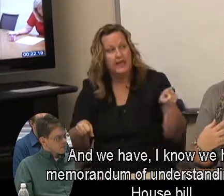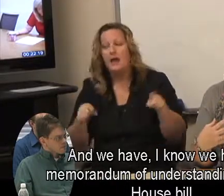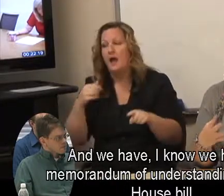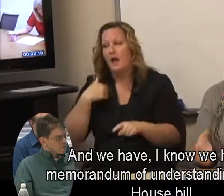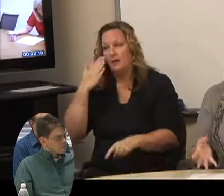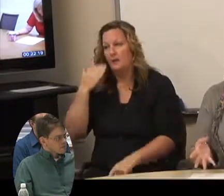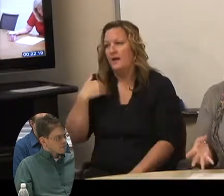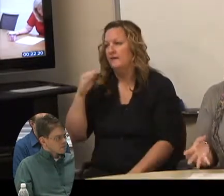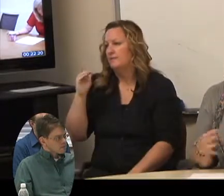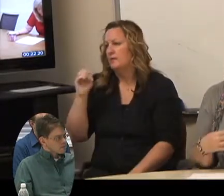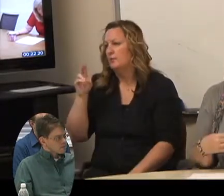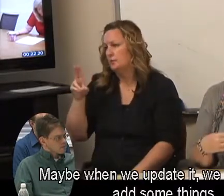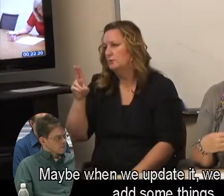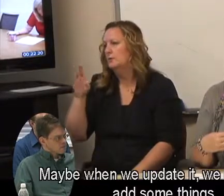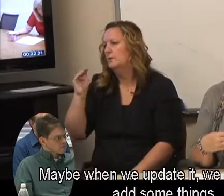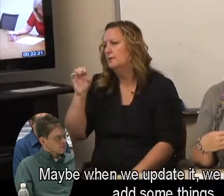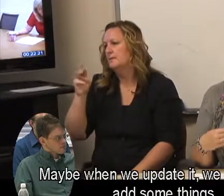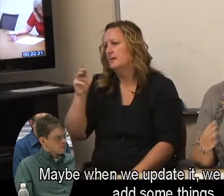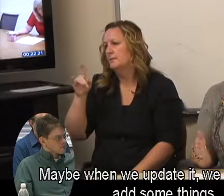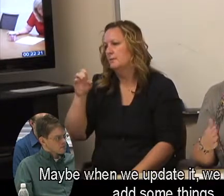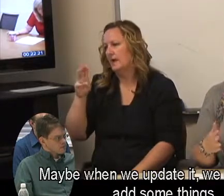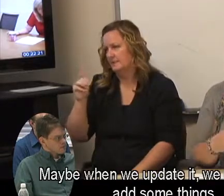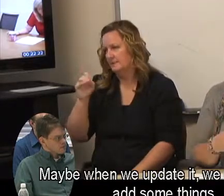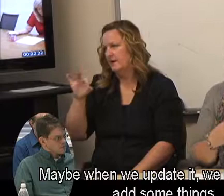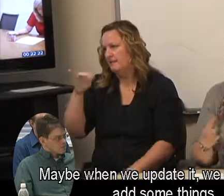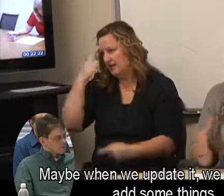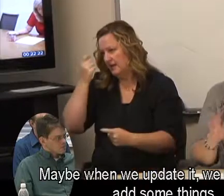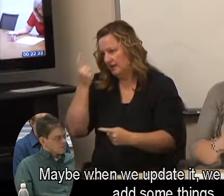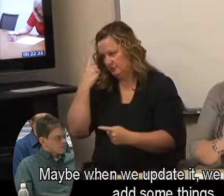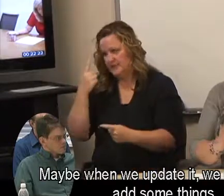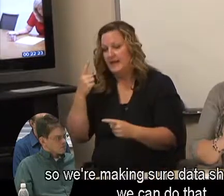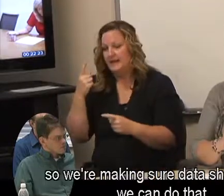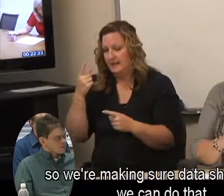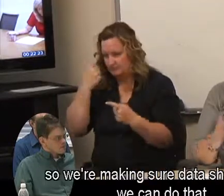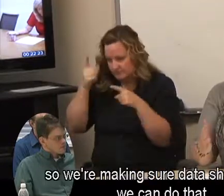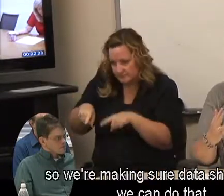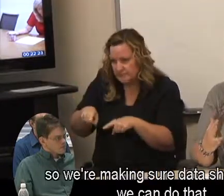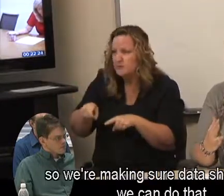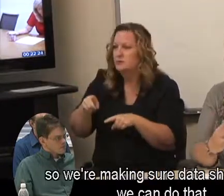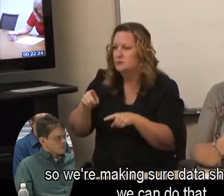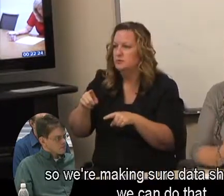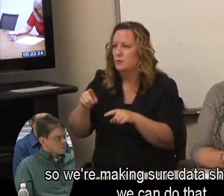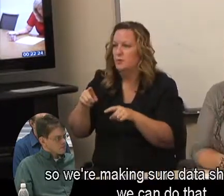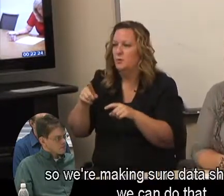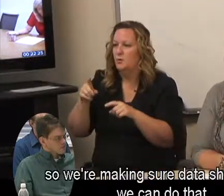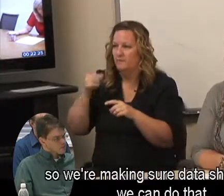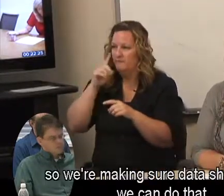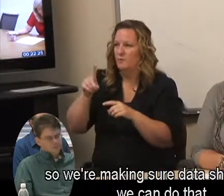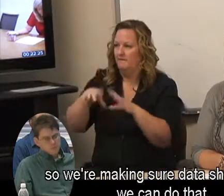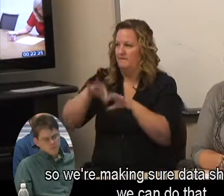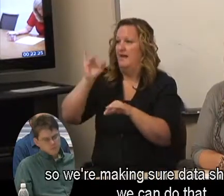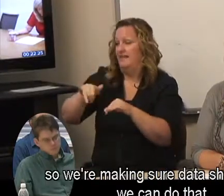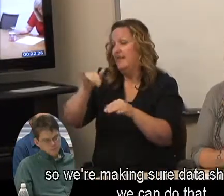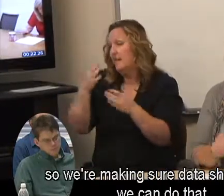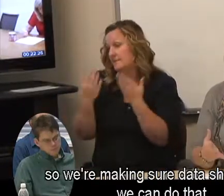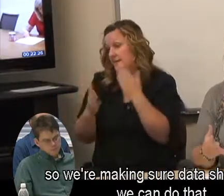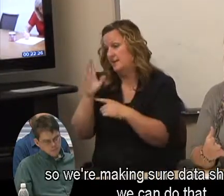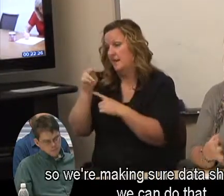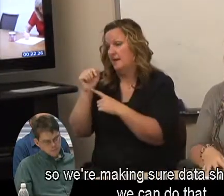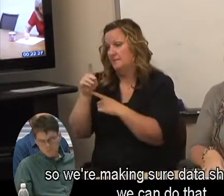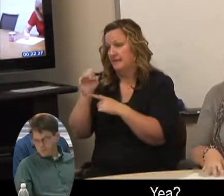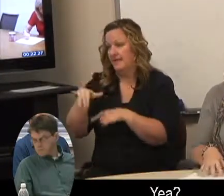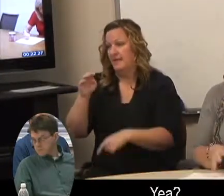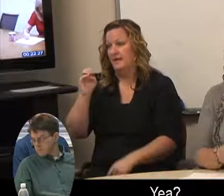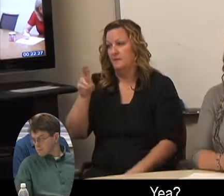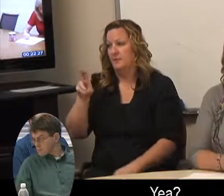for the house bill. Maybe when we do that, when we update it, we could maybe add something so that we're making sure, you know, data